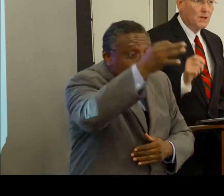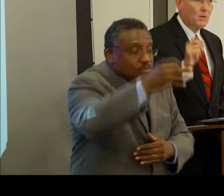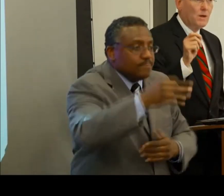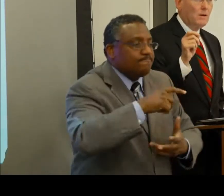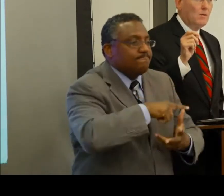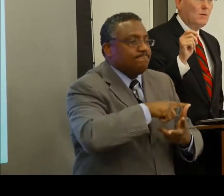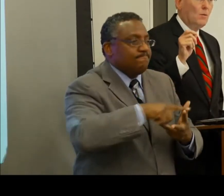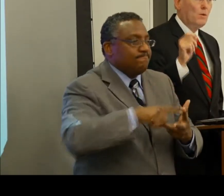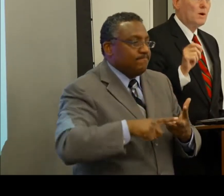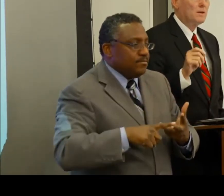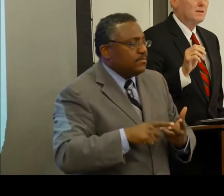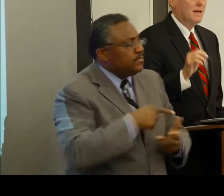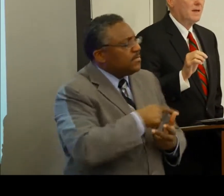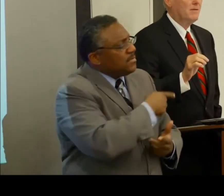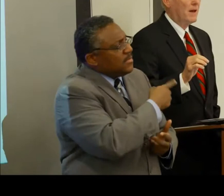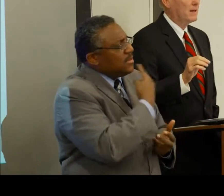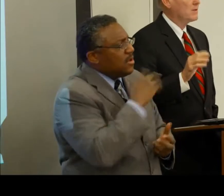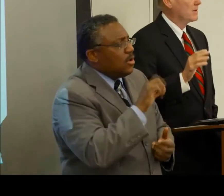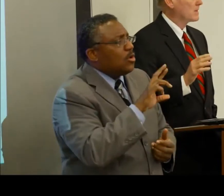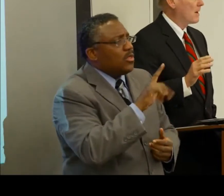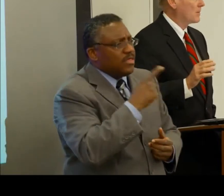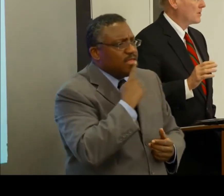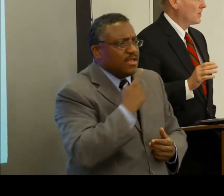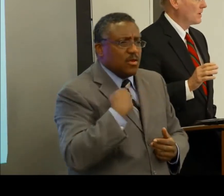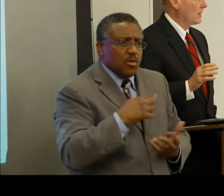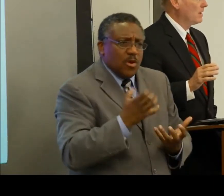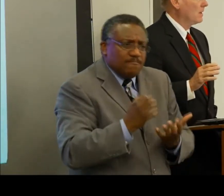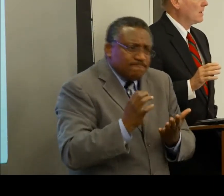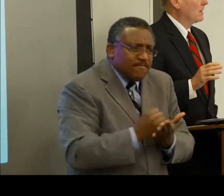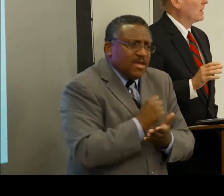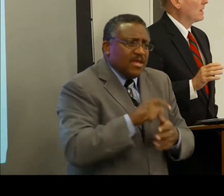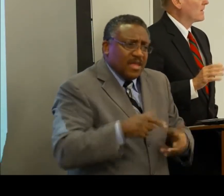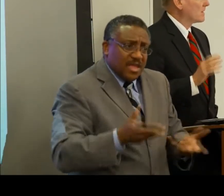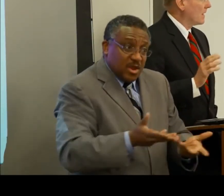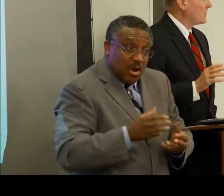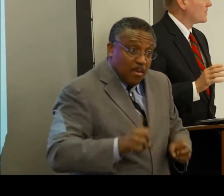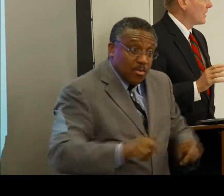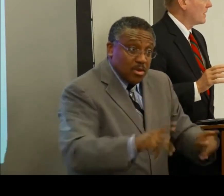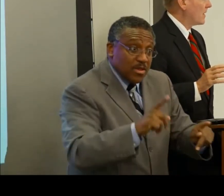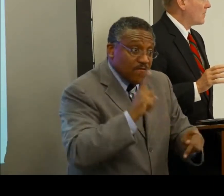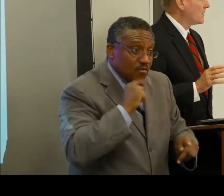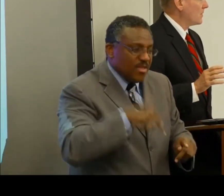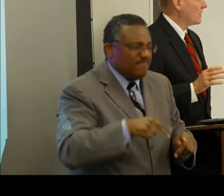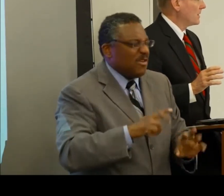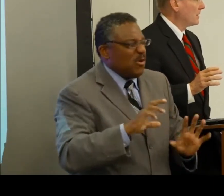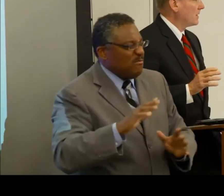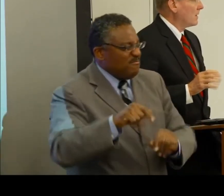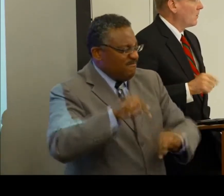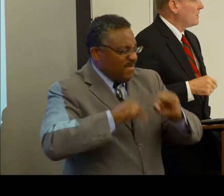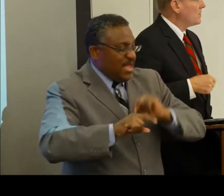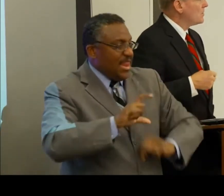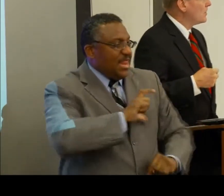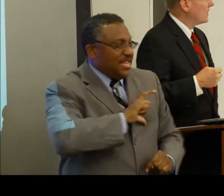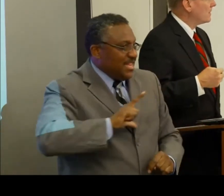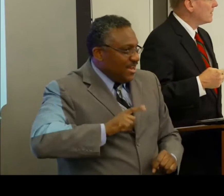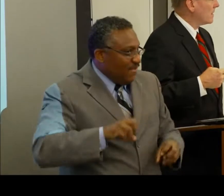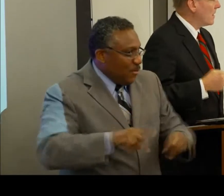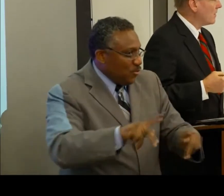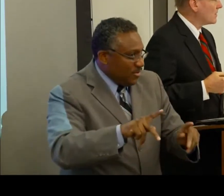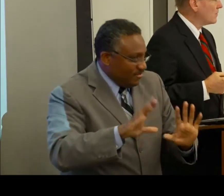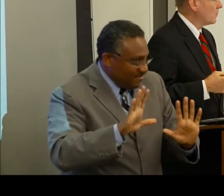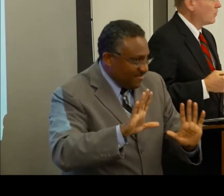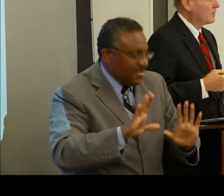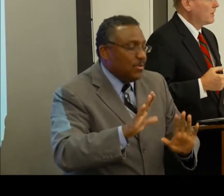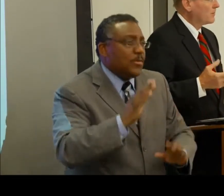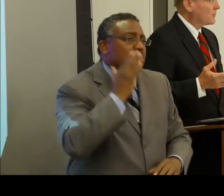As Earl said, we wanted to take advantage of this opportunity, this legislative opportunity. We knew that